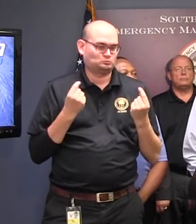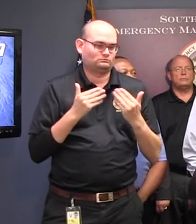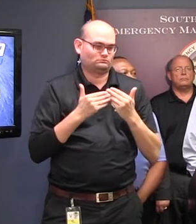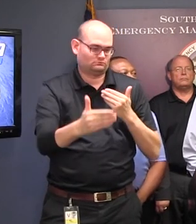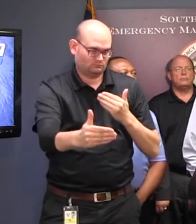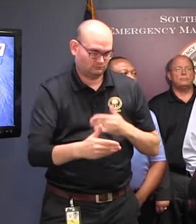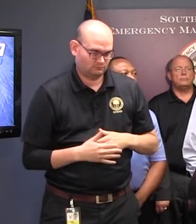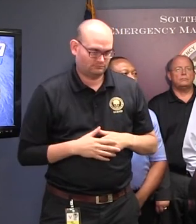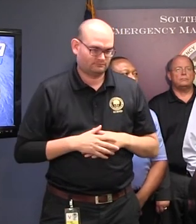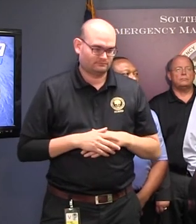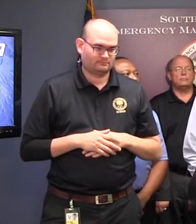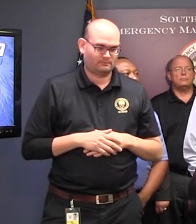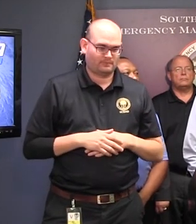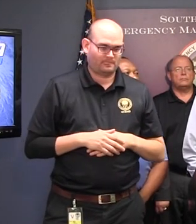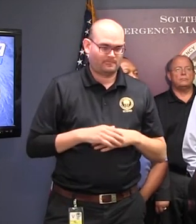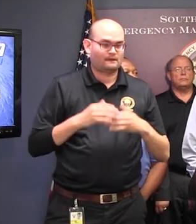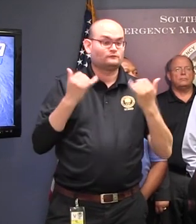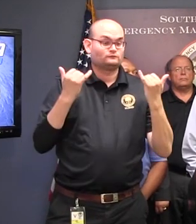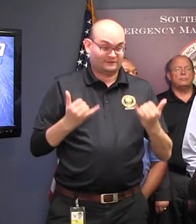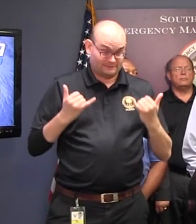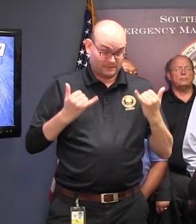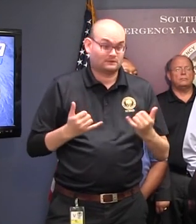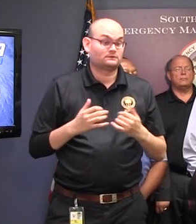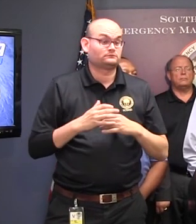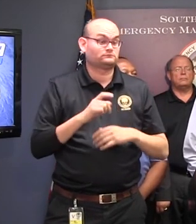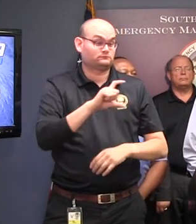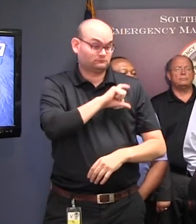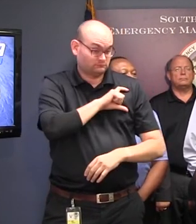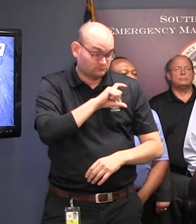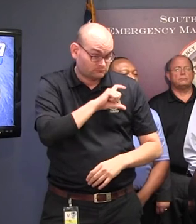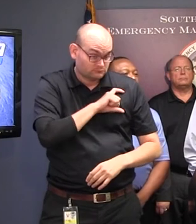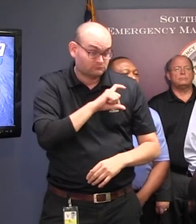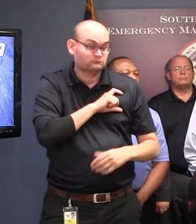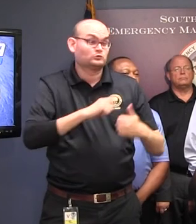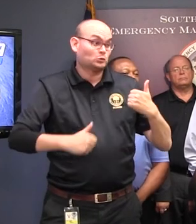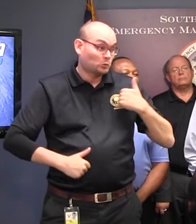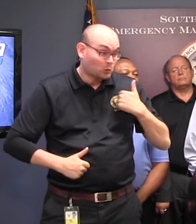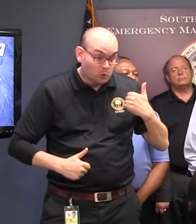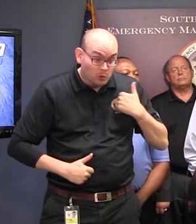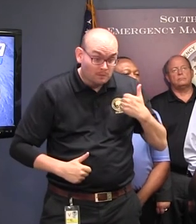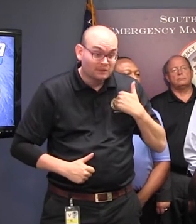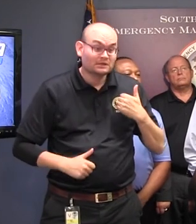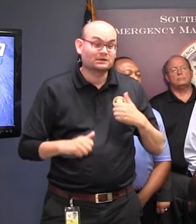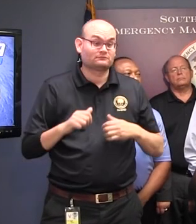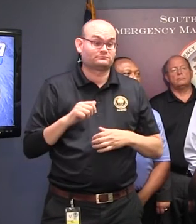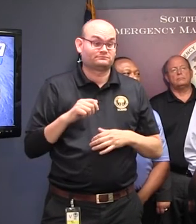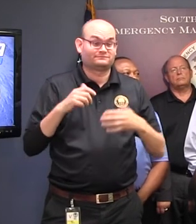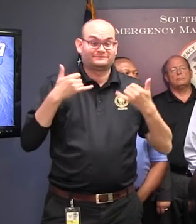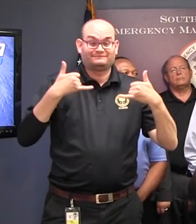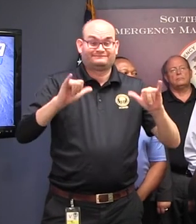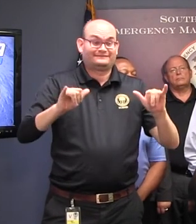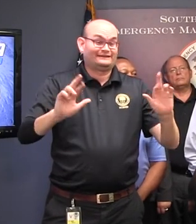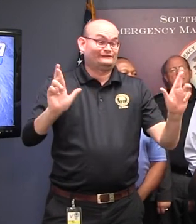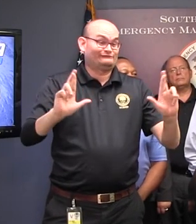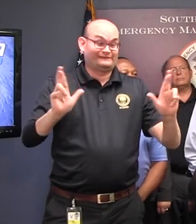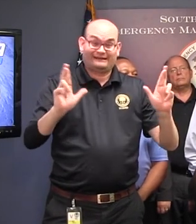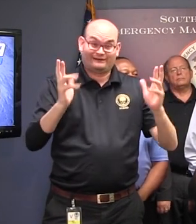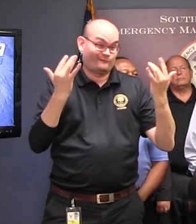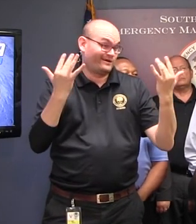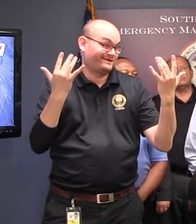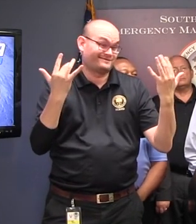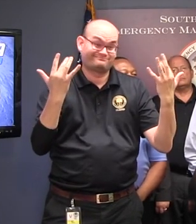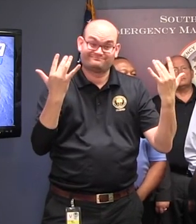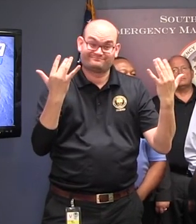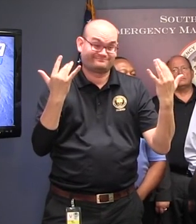our mobilized professionals, law enforcement, National Guard, and the others I mentioned, they're still on duty and they're on the scene.